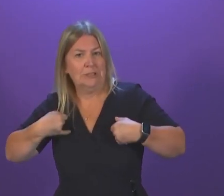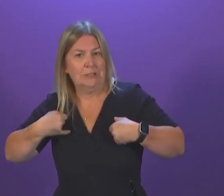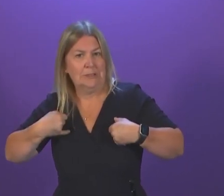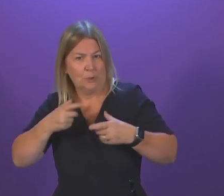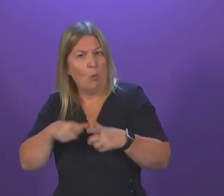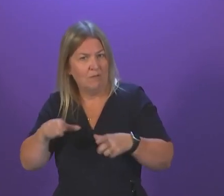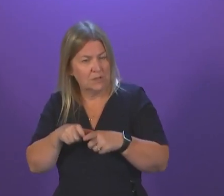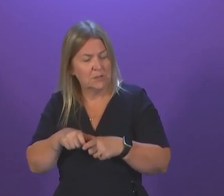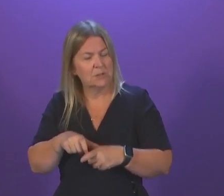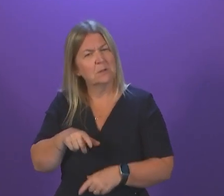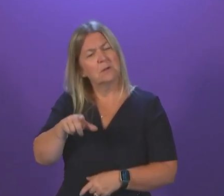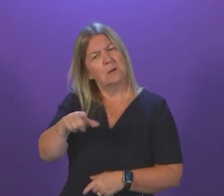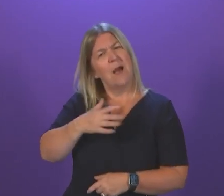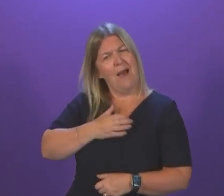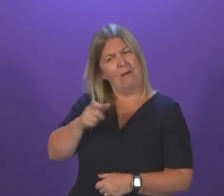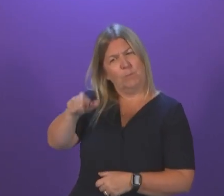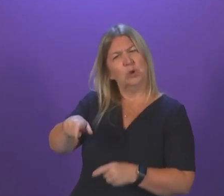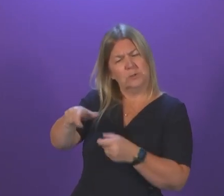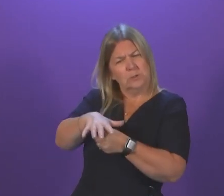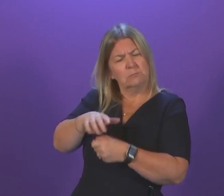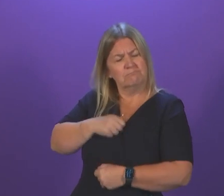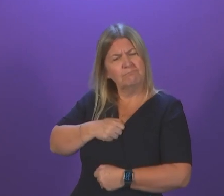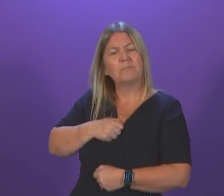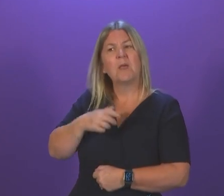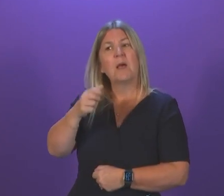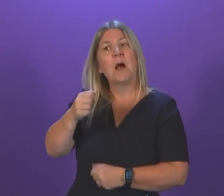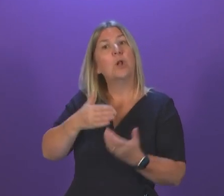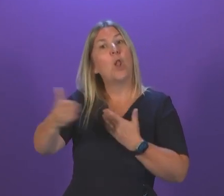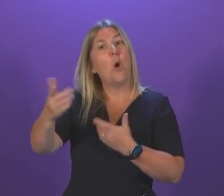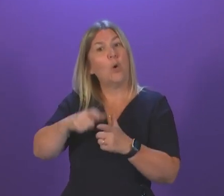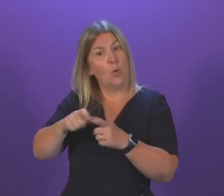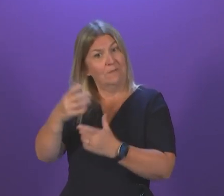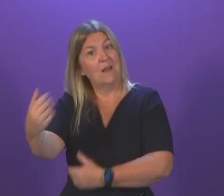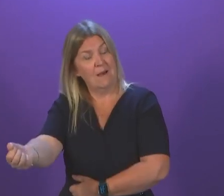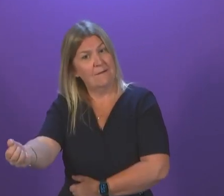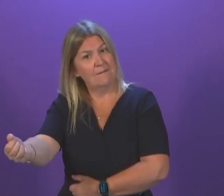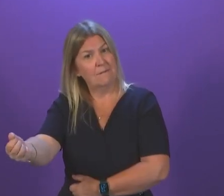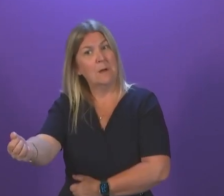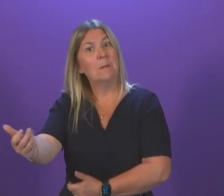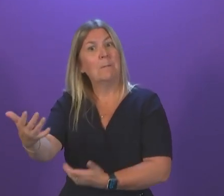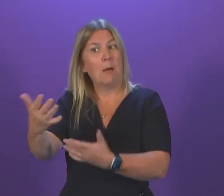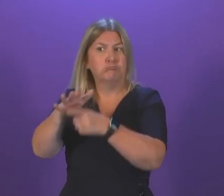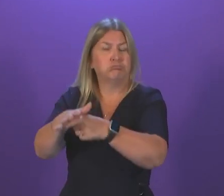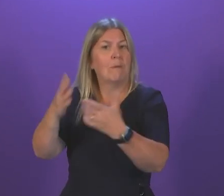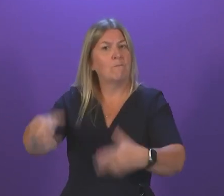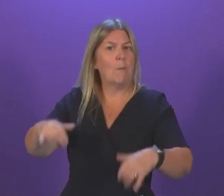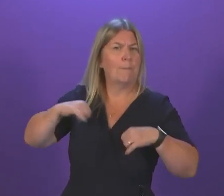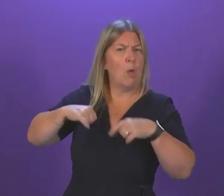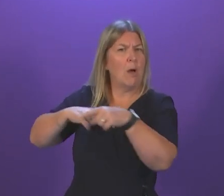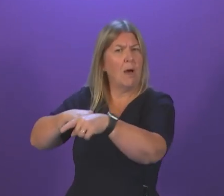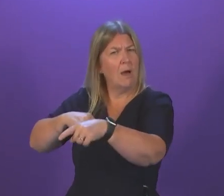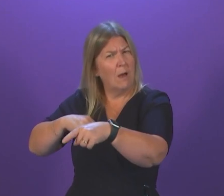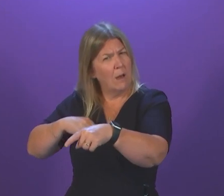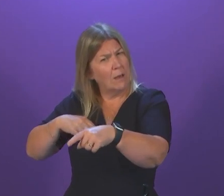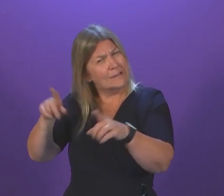with long COVID and she is being pressurised by her employer. So my question is does this apply to people who have been diagnosed with